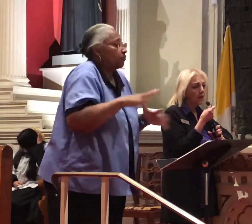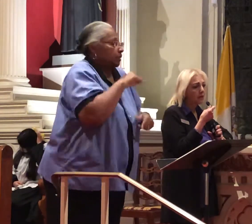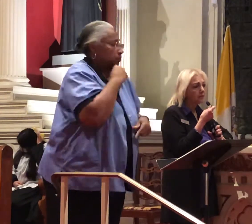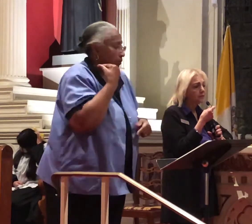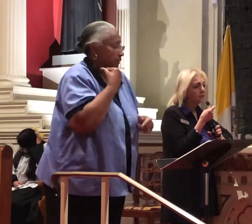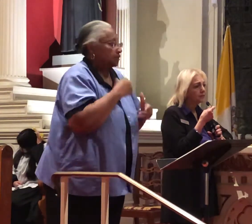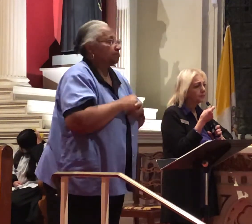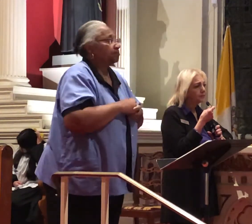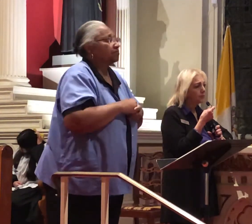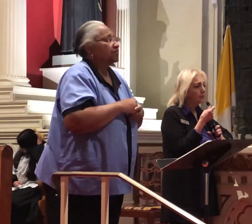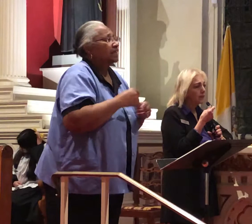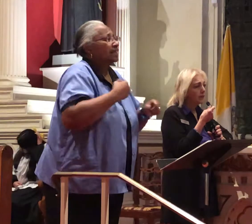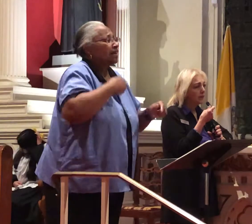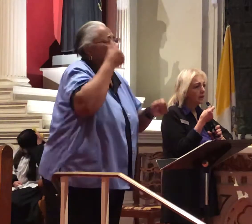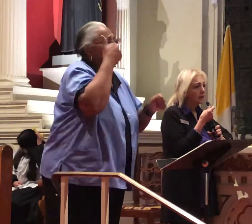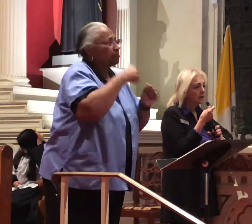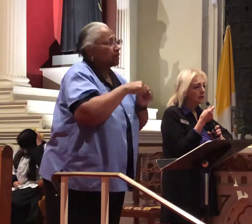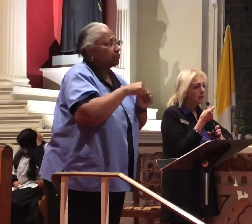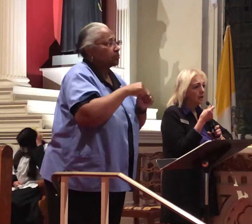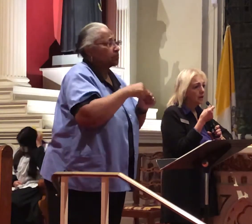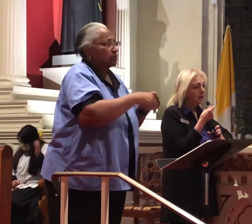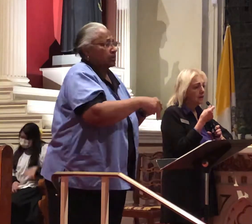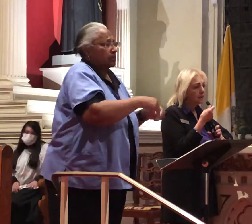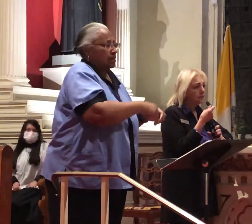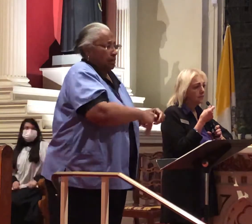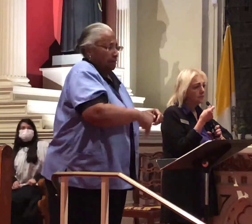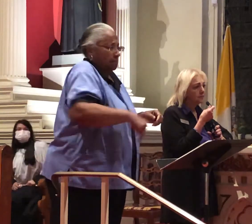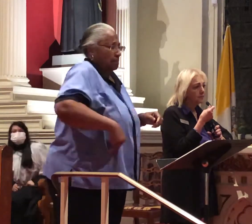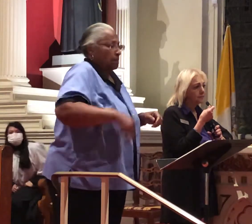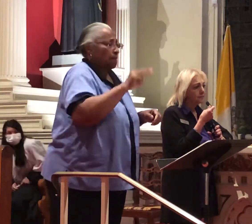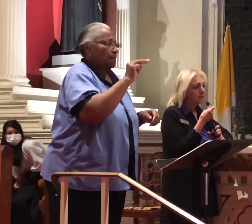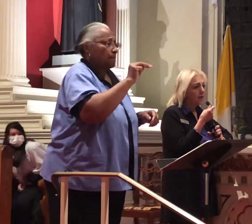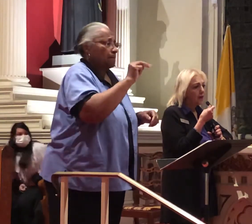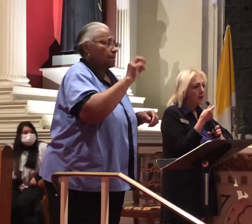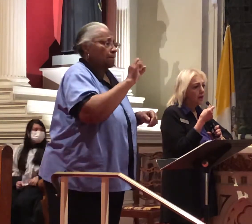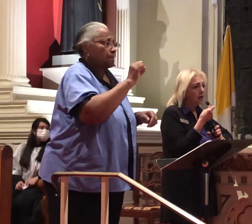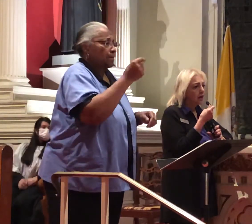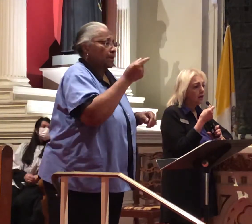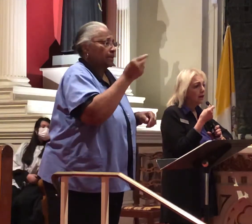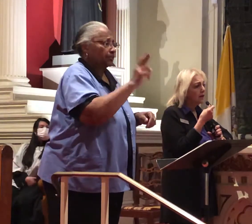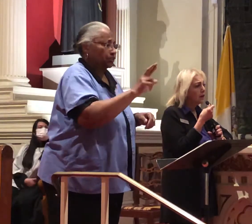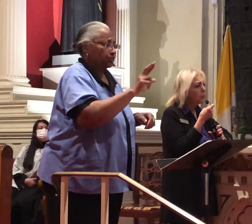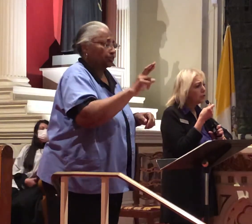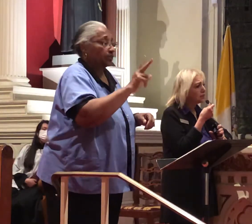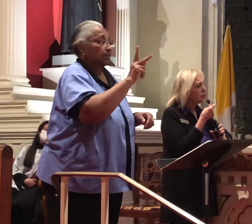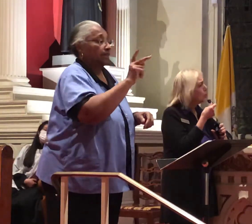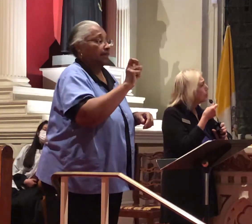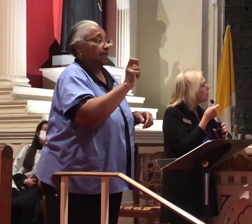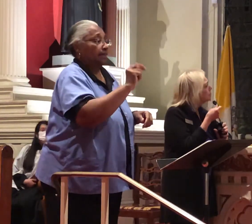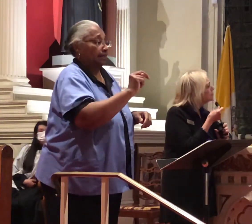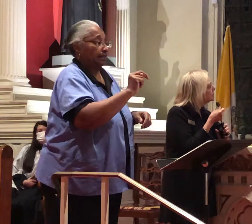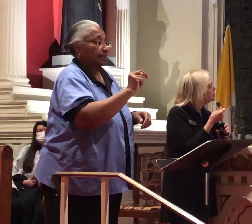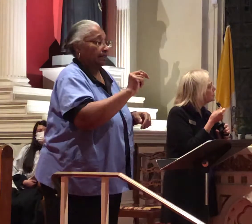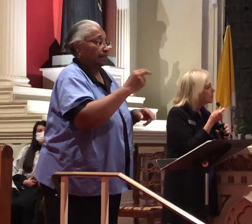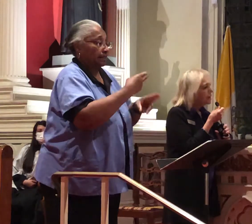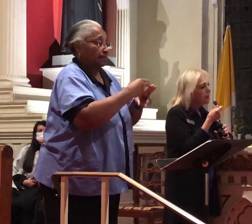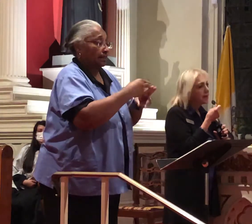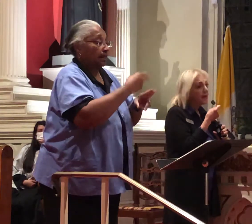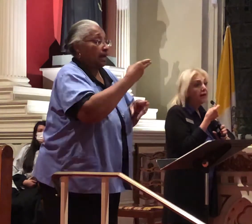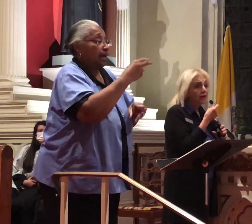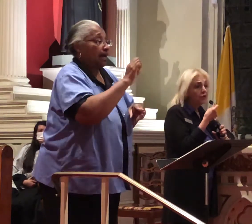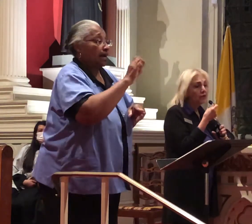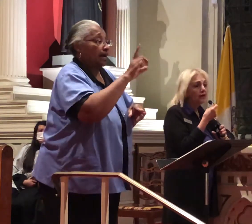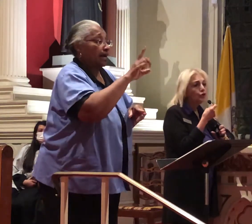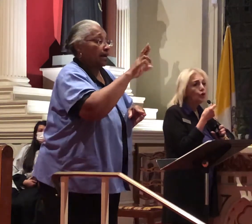and Monsignor Ken Hedrick gave a day of recollection for us and Monsignor Ken Hedrick